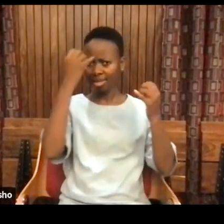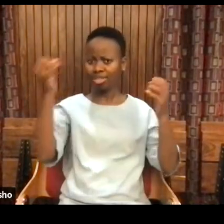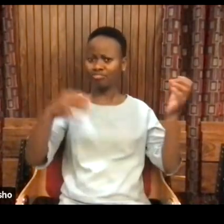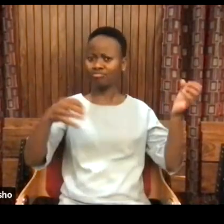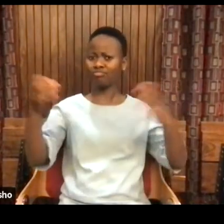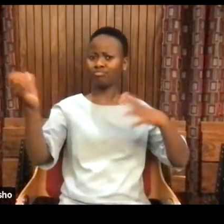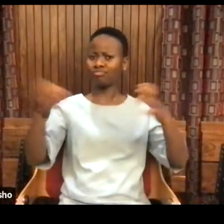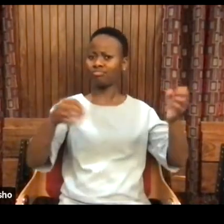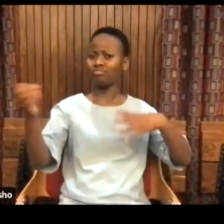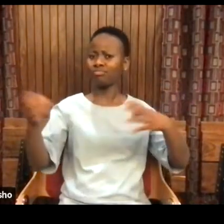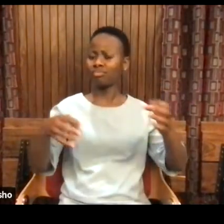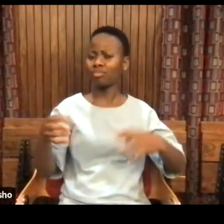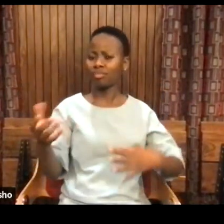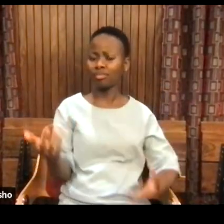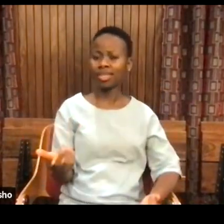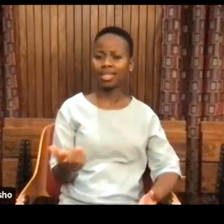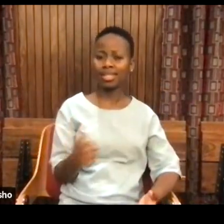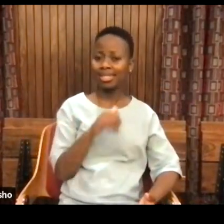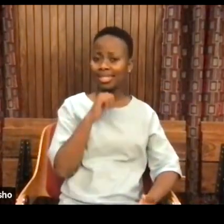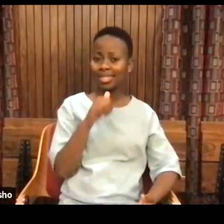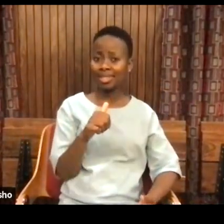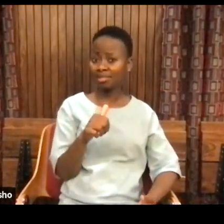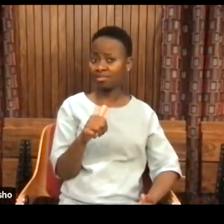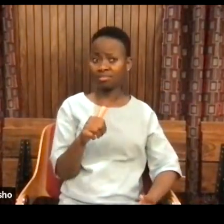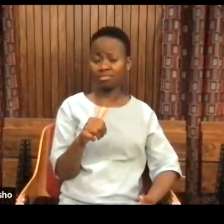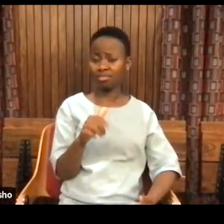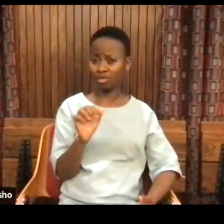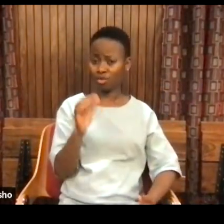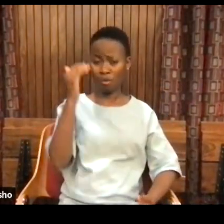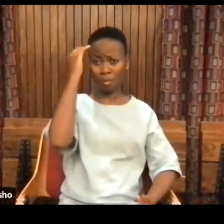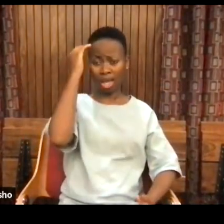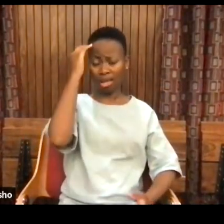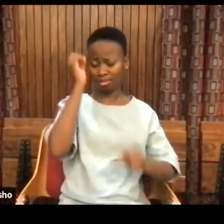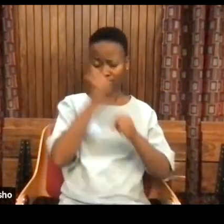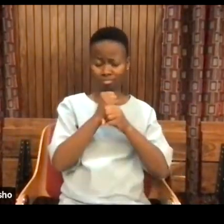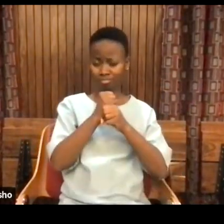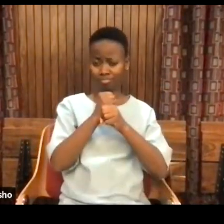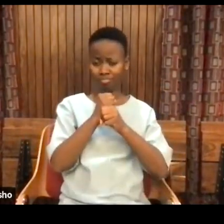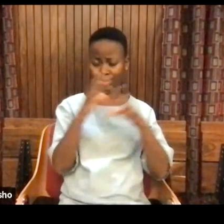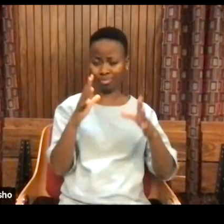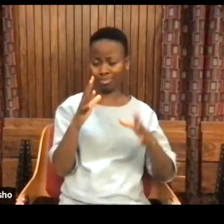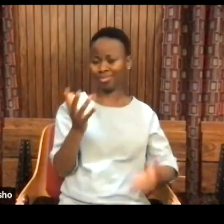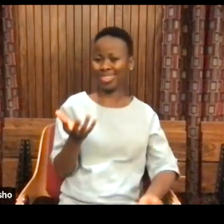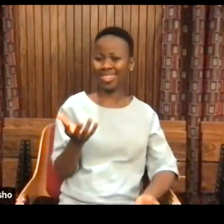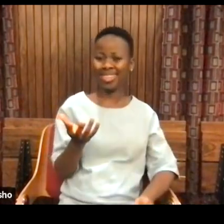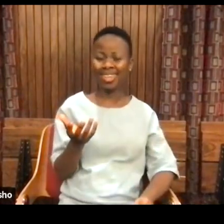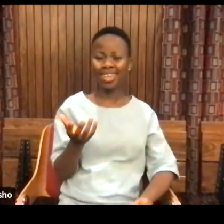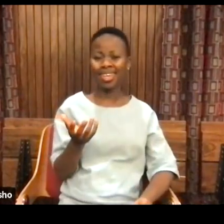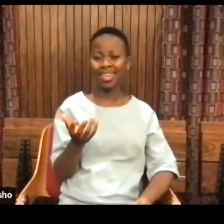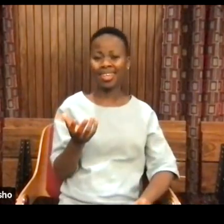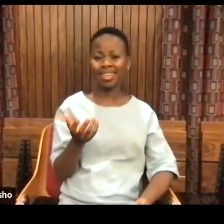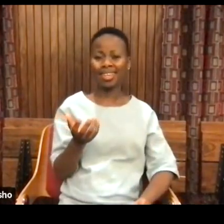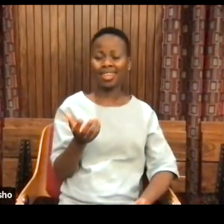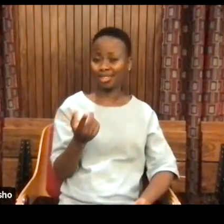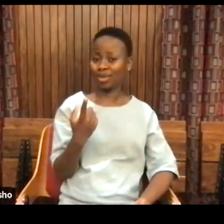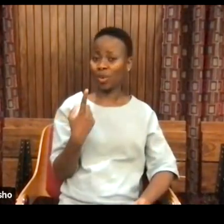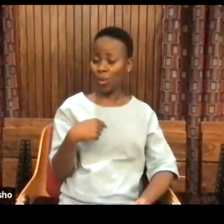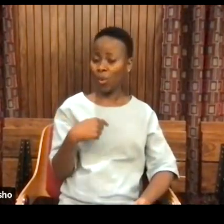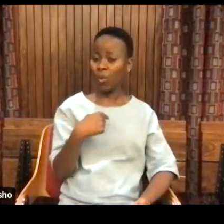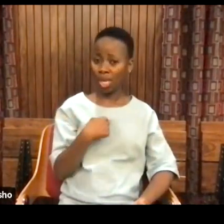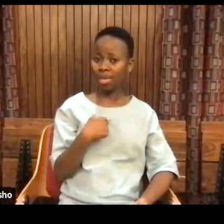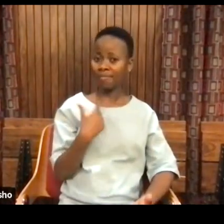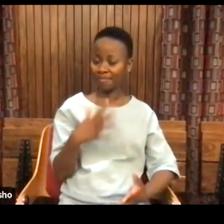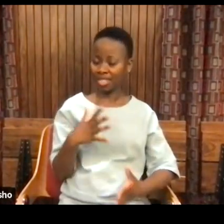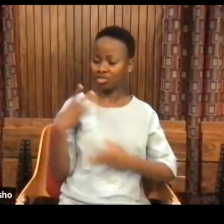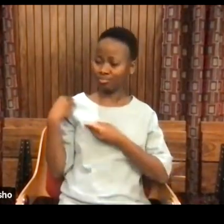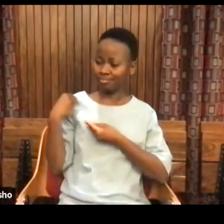relational view of science, that would boggle your mind. And in fact, we almost arrogantly, because we've